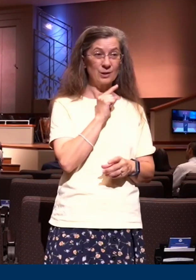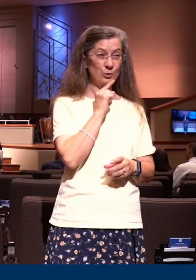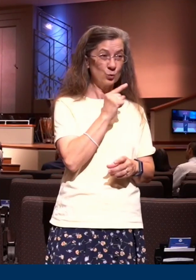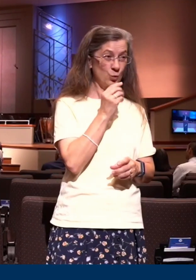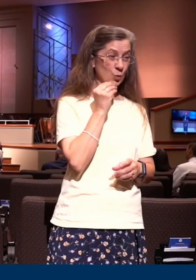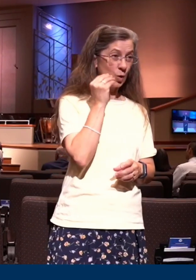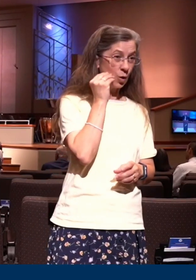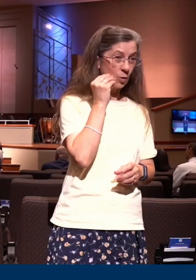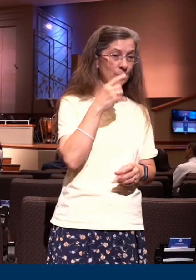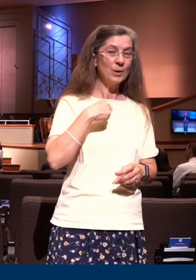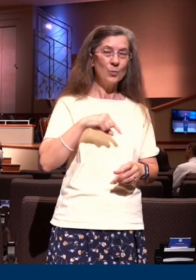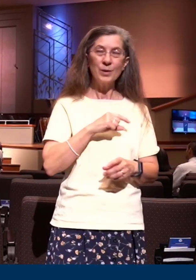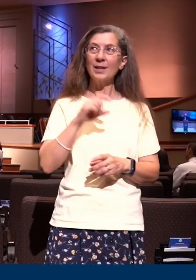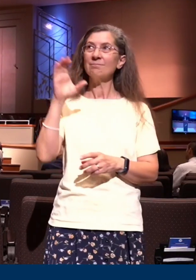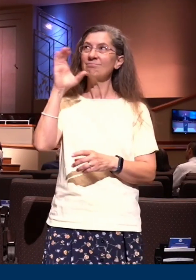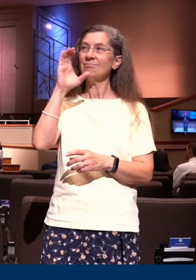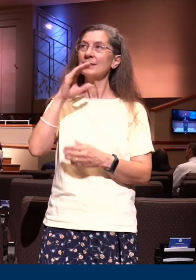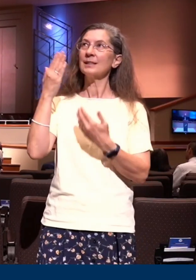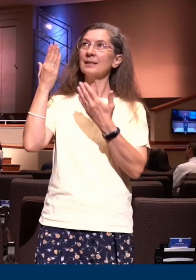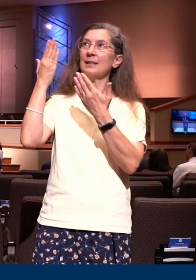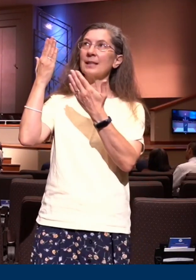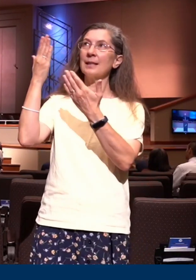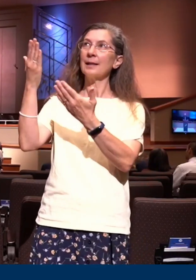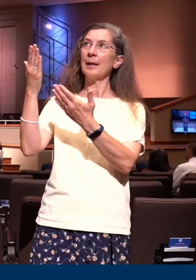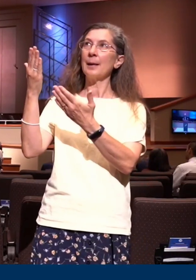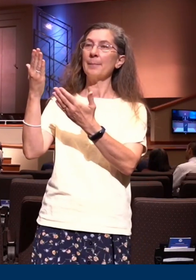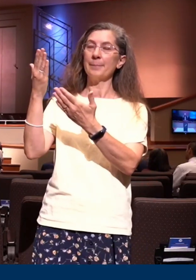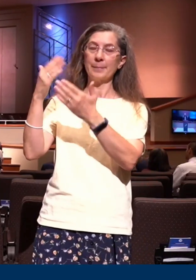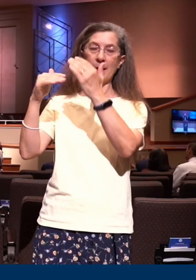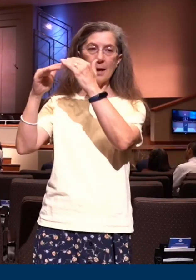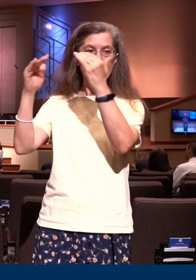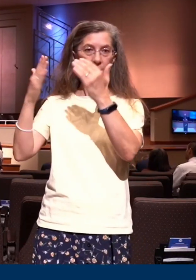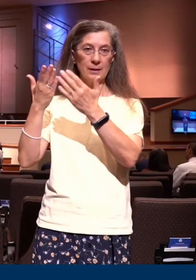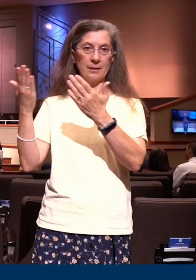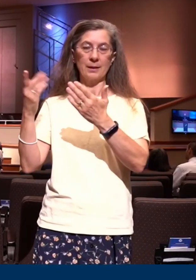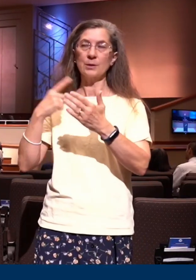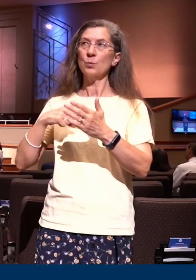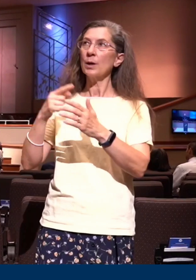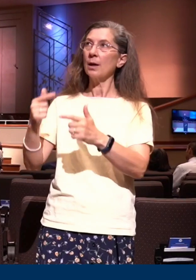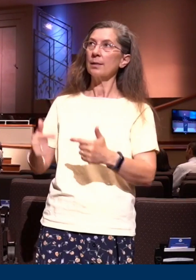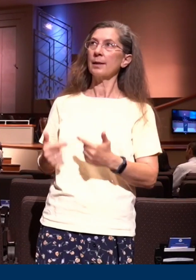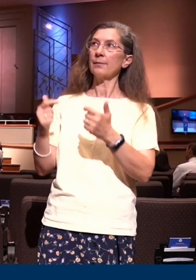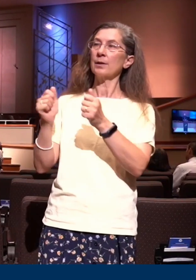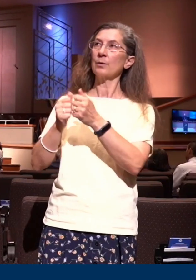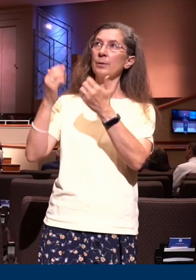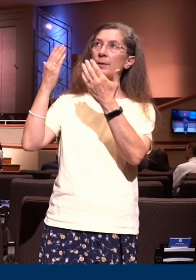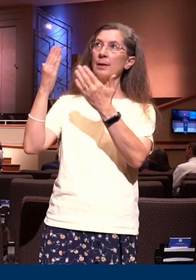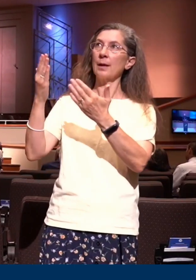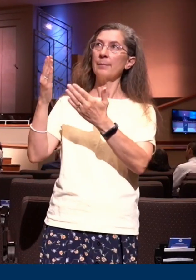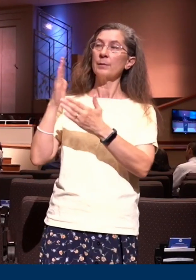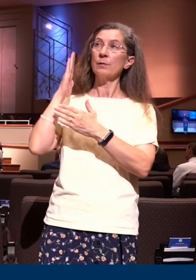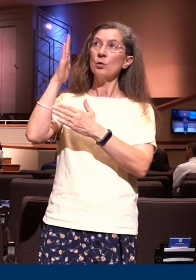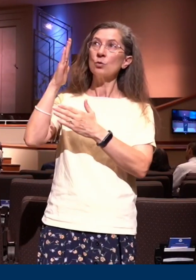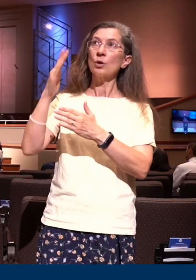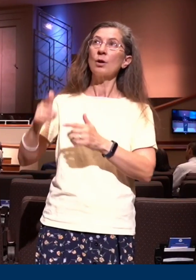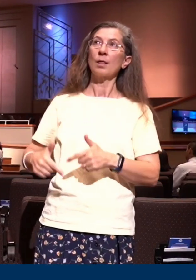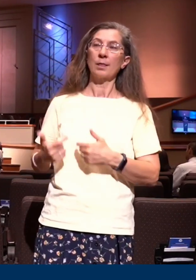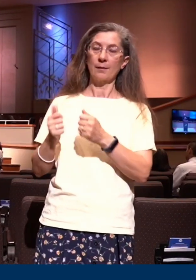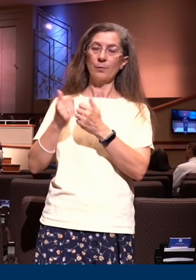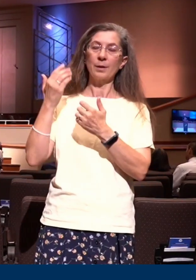are above. and our mind is settled on that. We're living with Him and we will live with Him. Now we forget the past